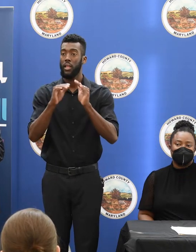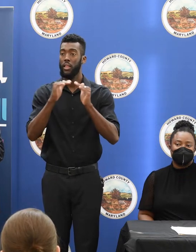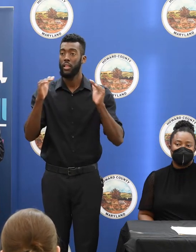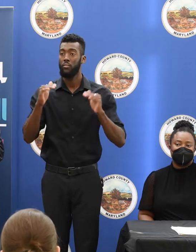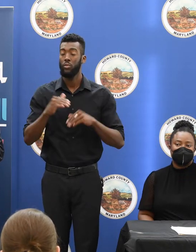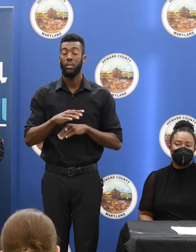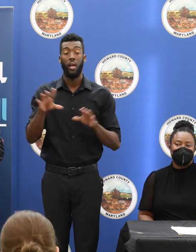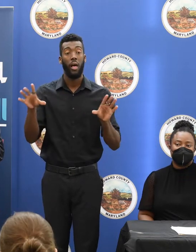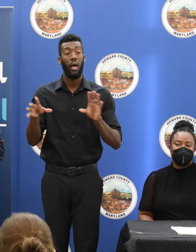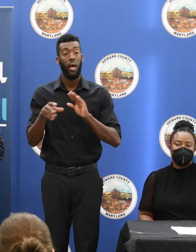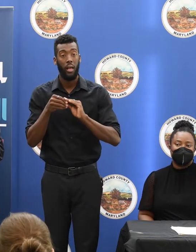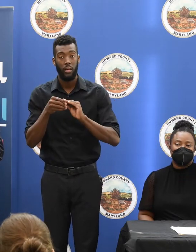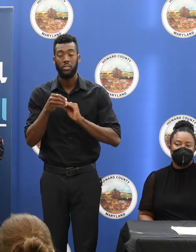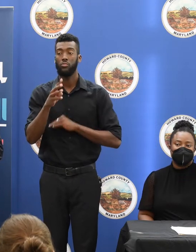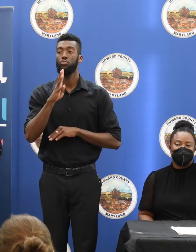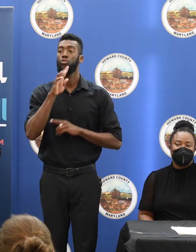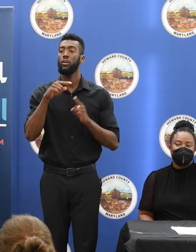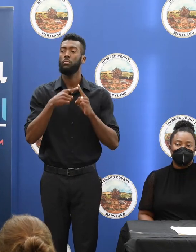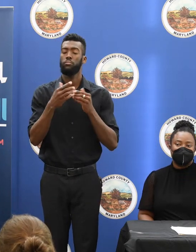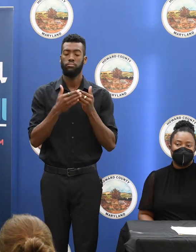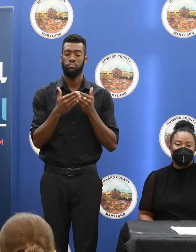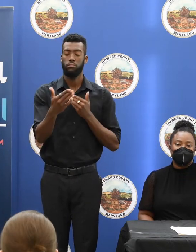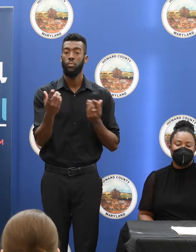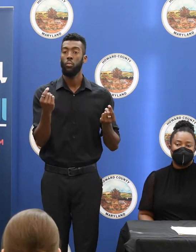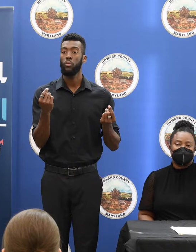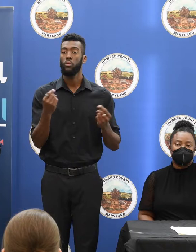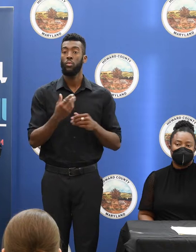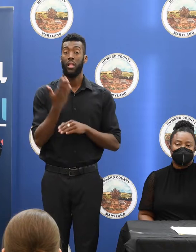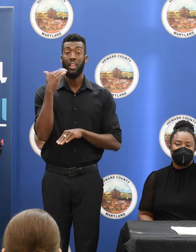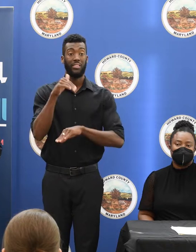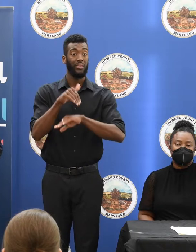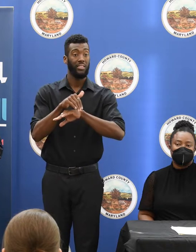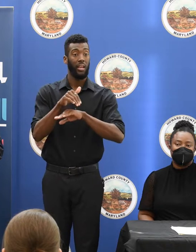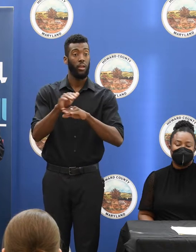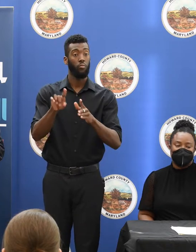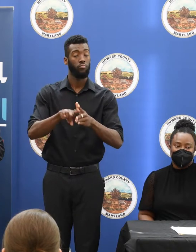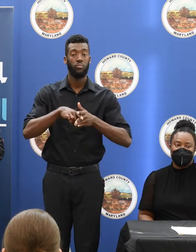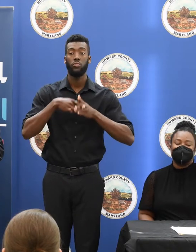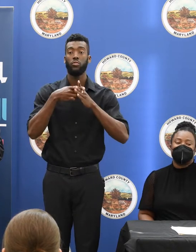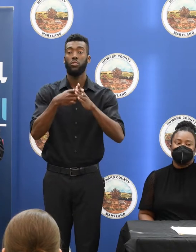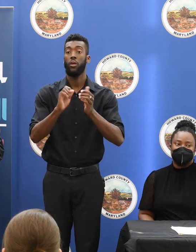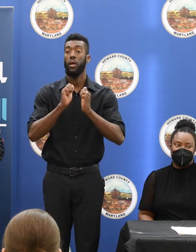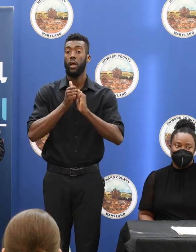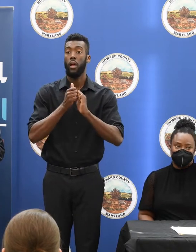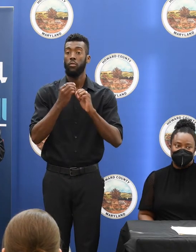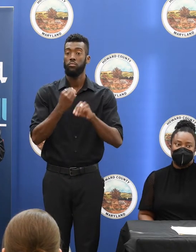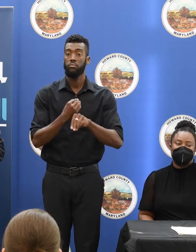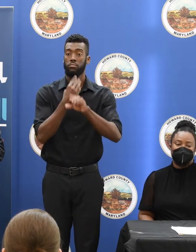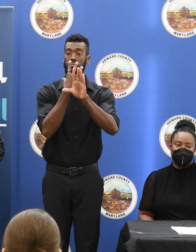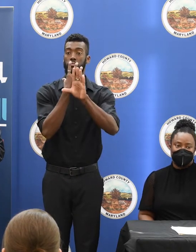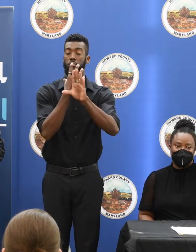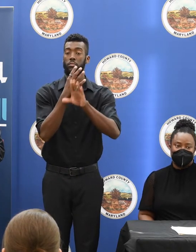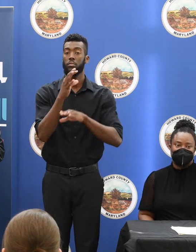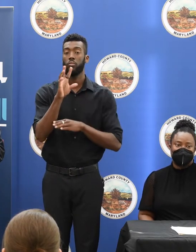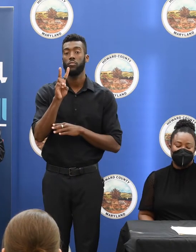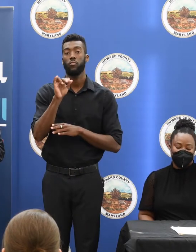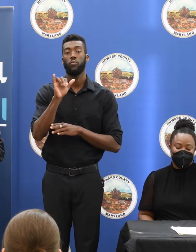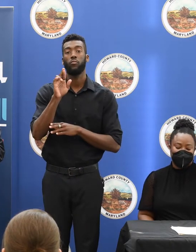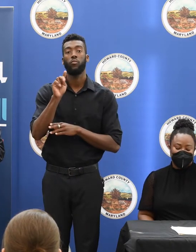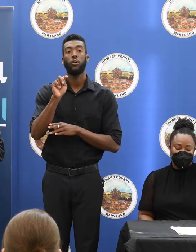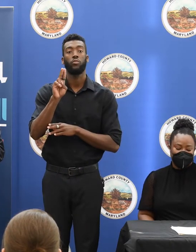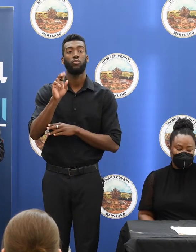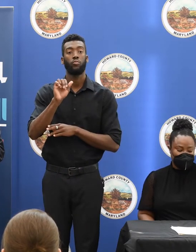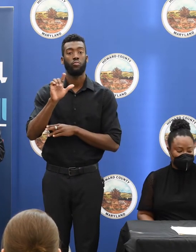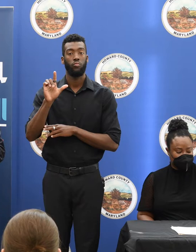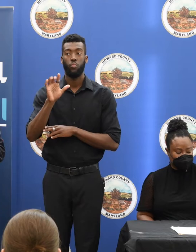about where we go from here. We kicked it off last night with a webinar virtual forum in which Senator Van